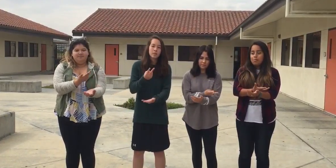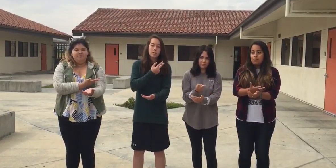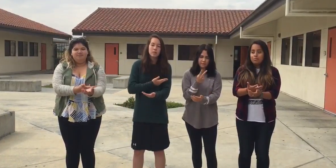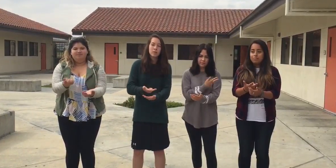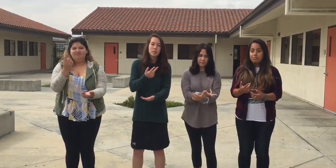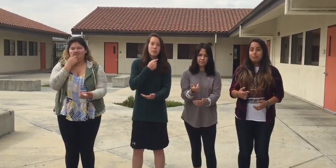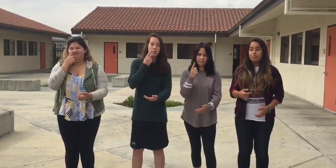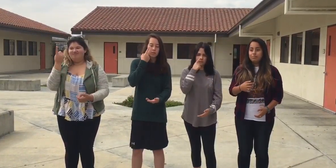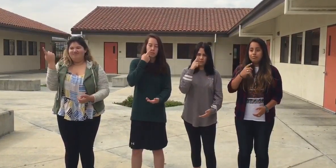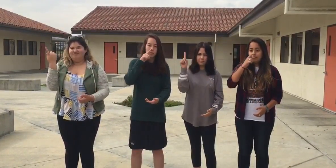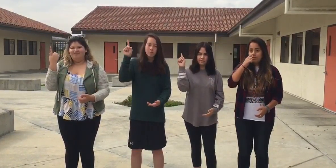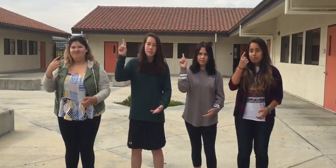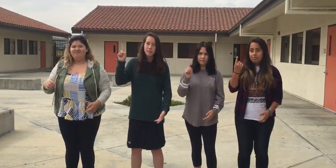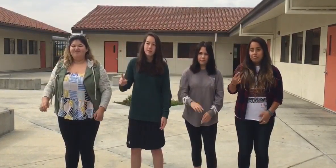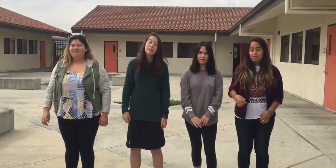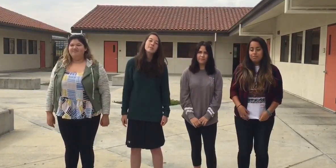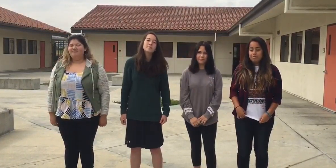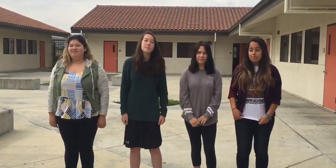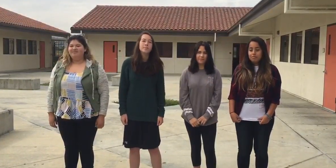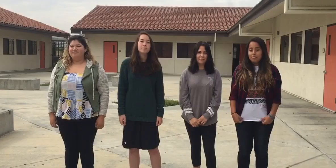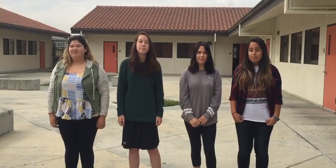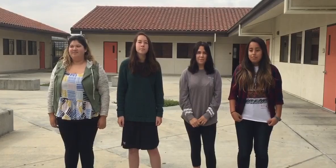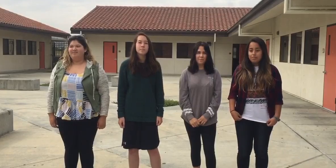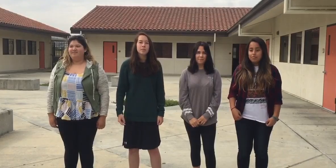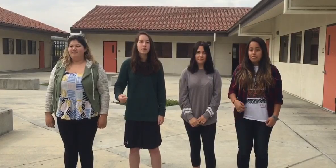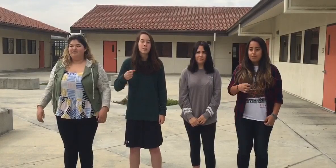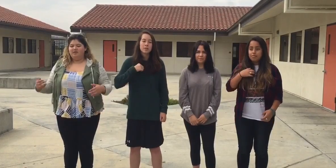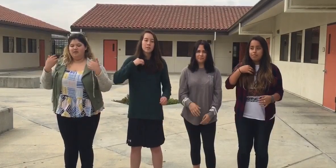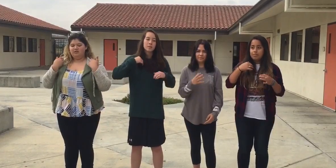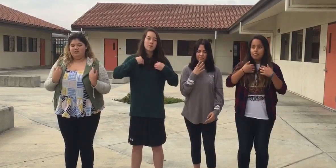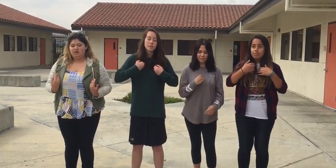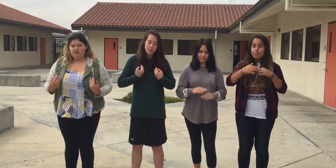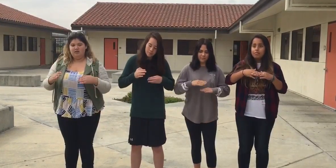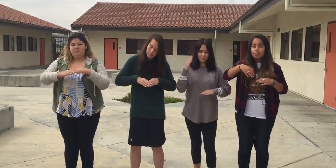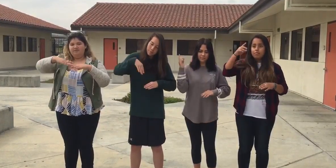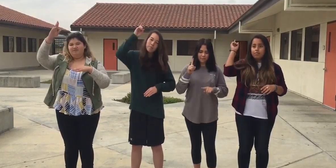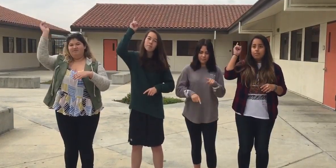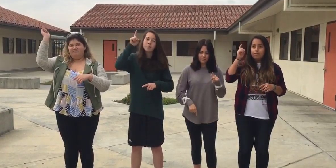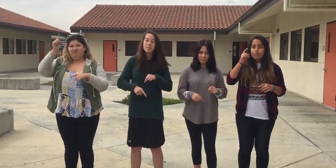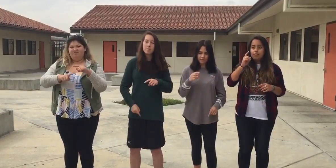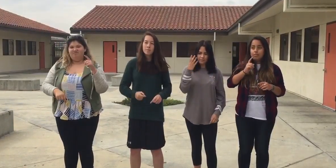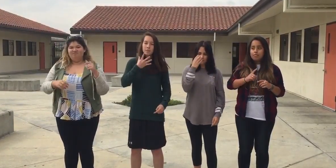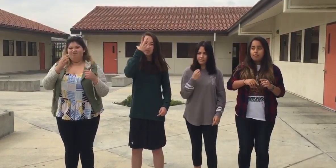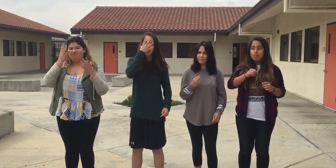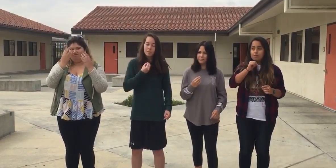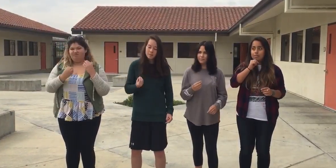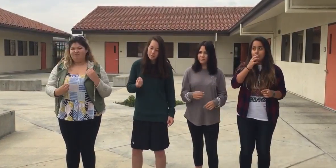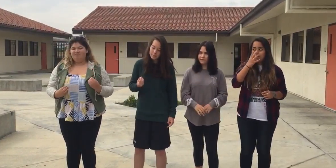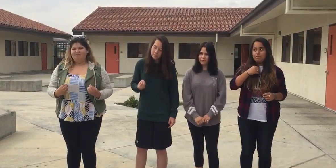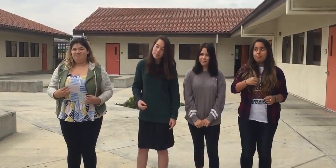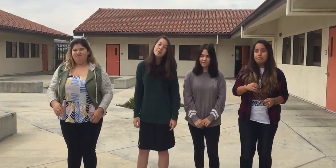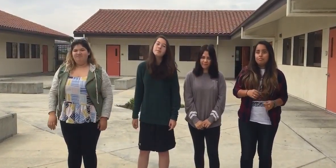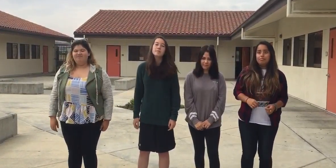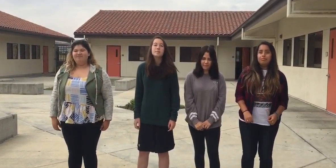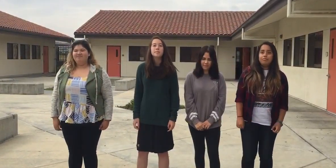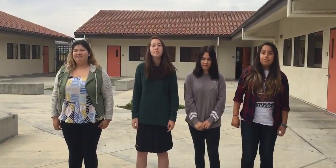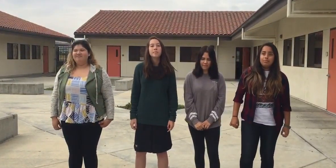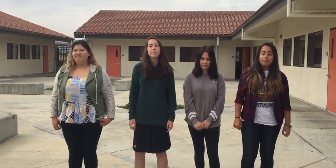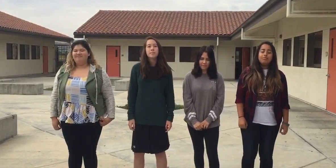insomniac Please take me away from here Why do I tire of counting sheep Please take me